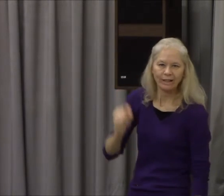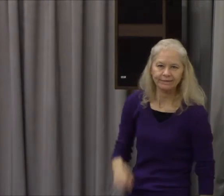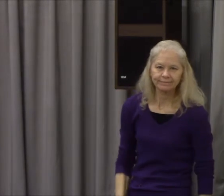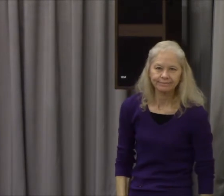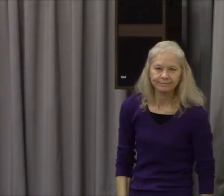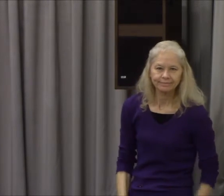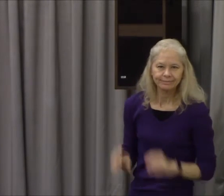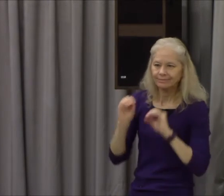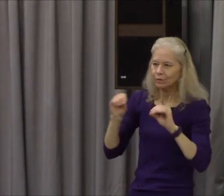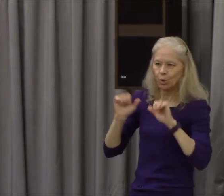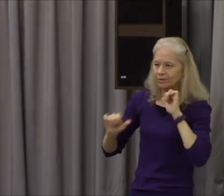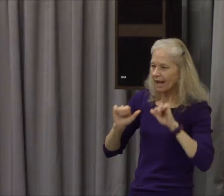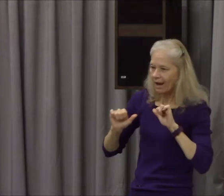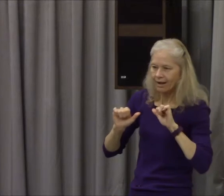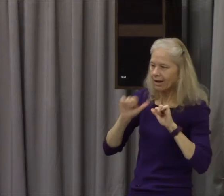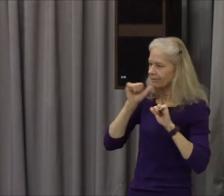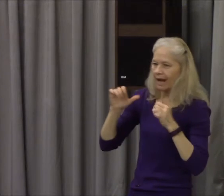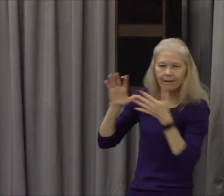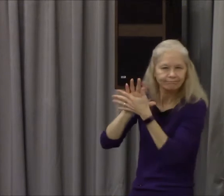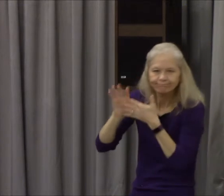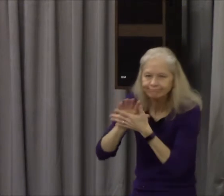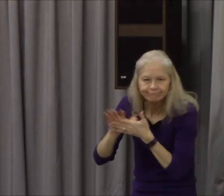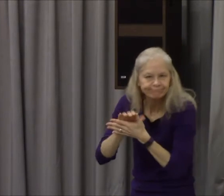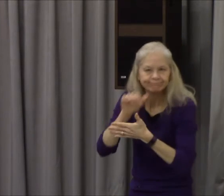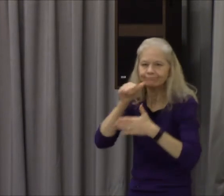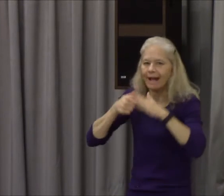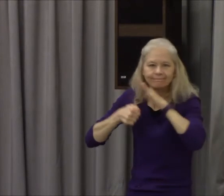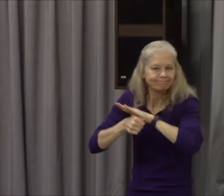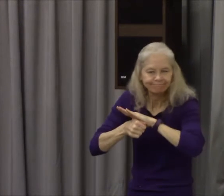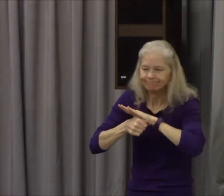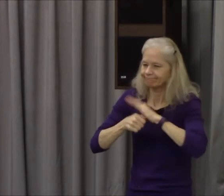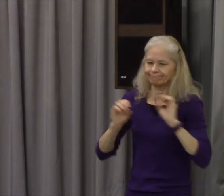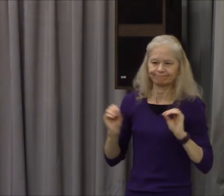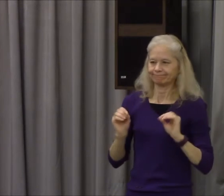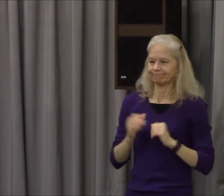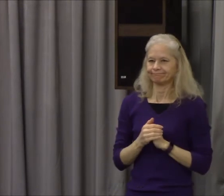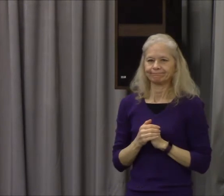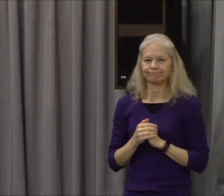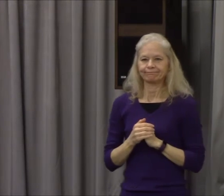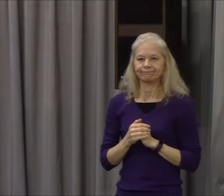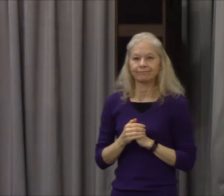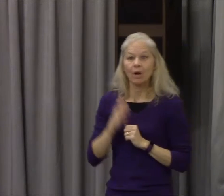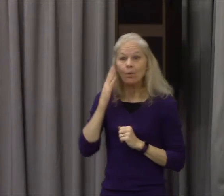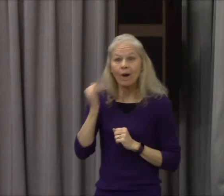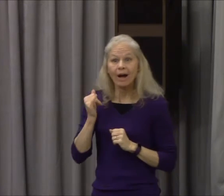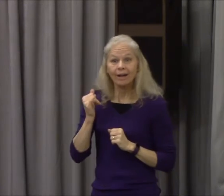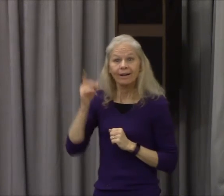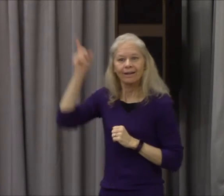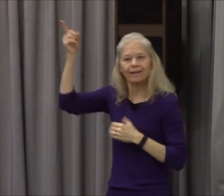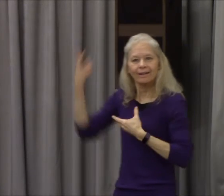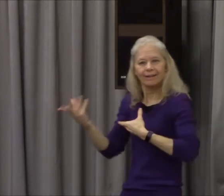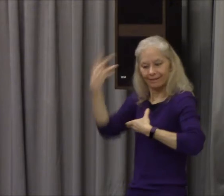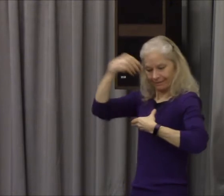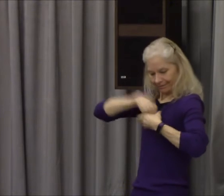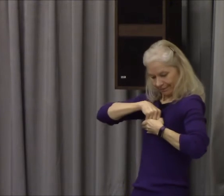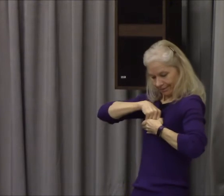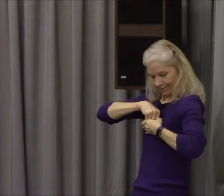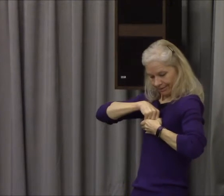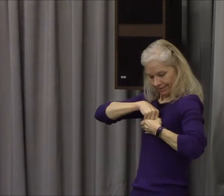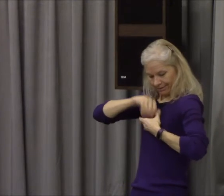the first born among many brethren he changes that heart to whom God would make known what is the riches of